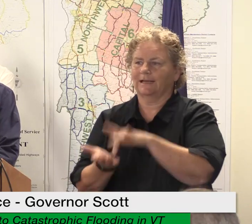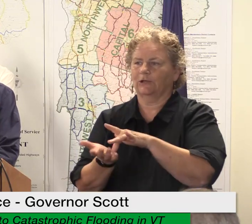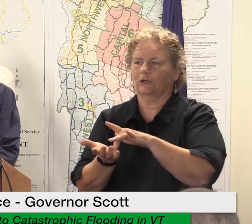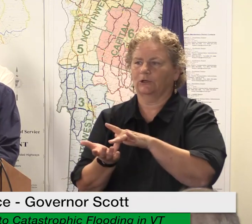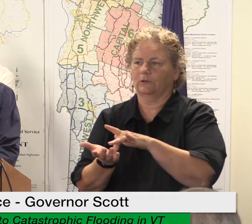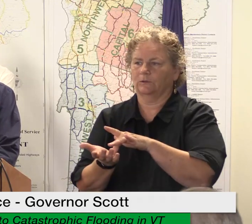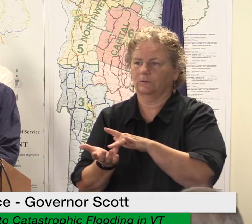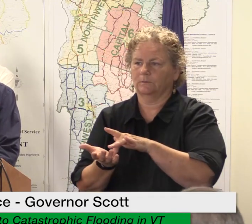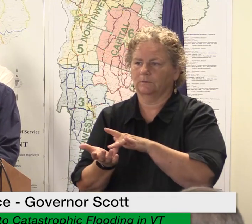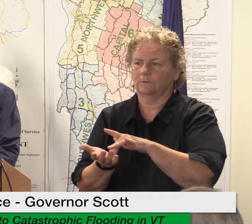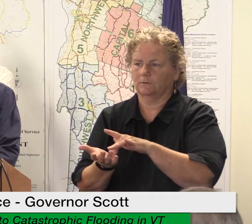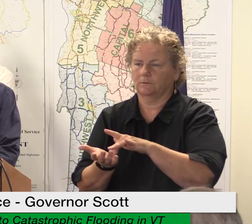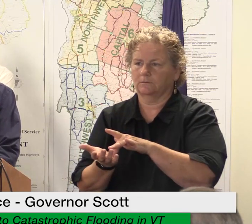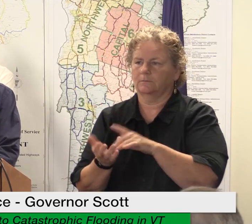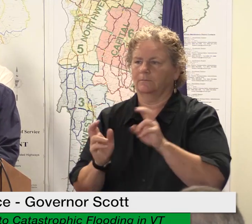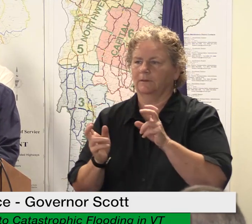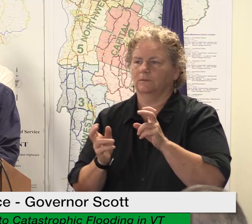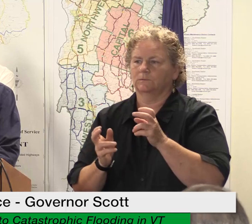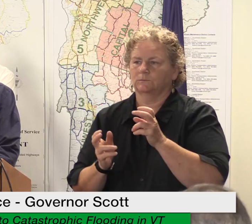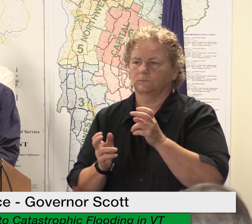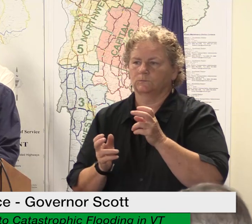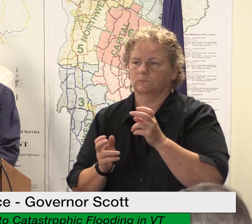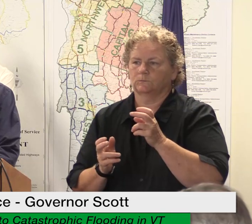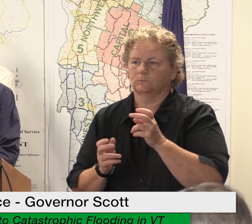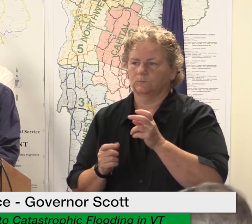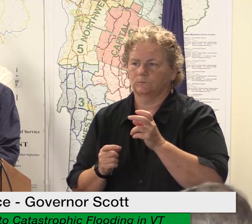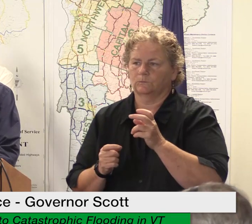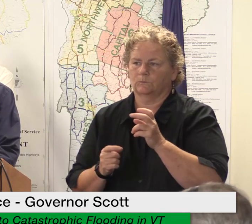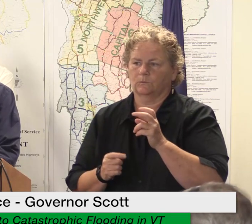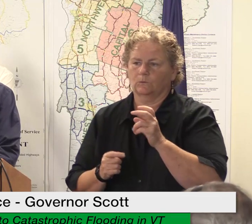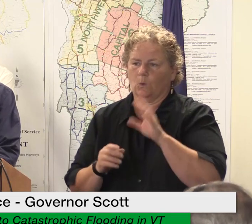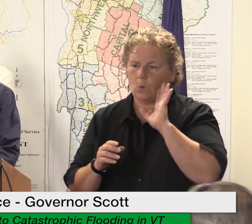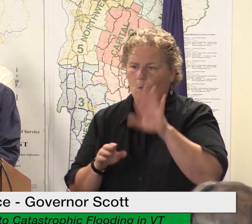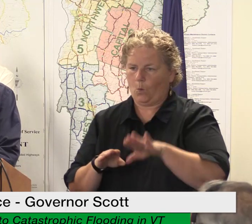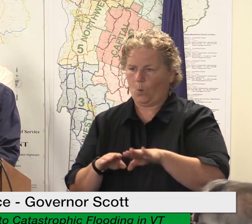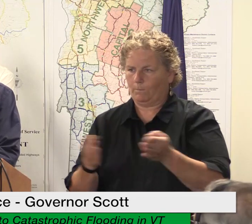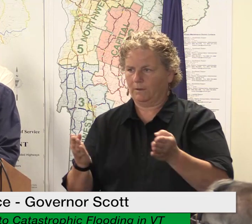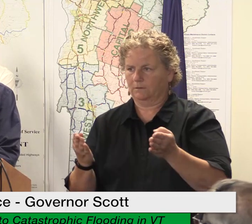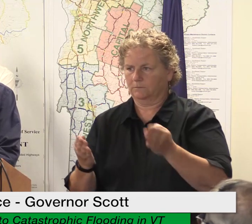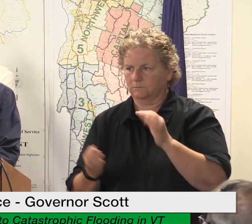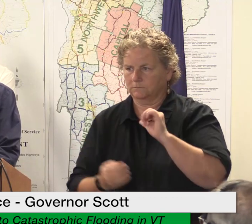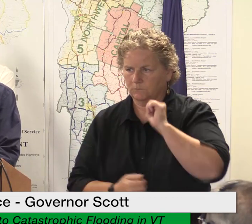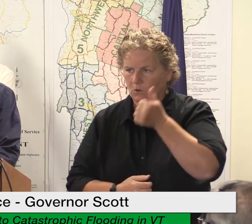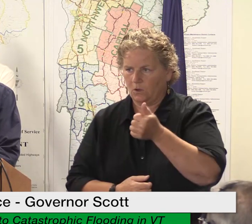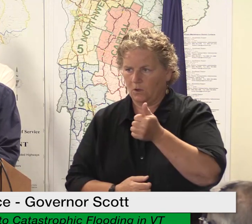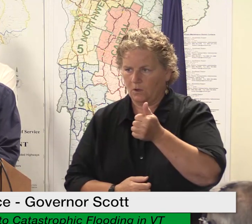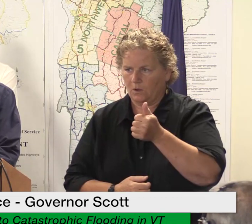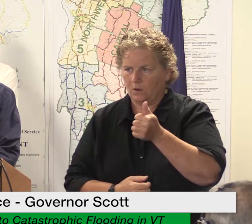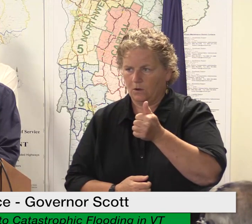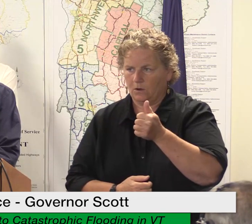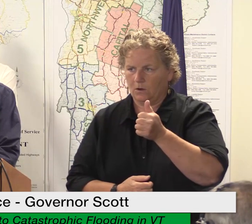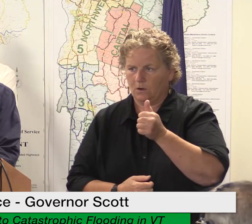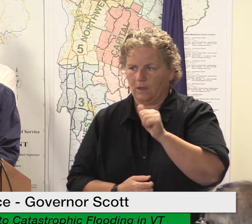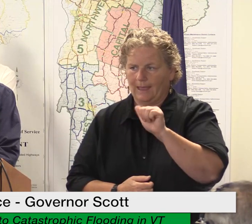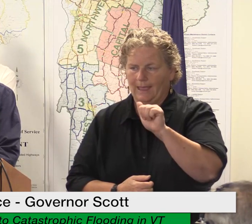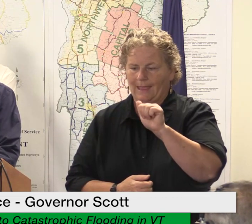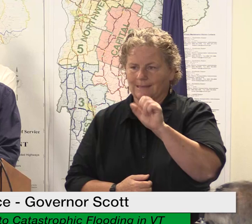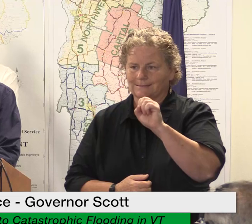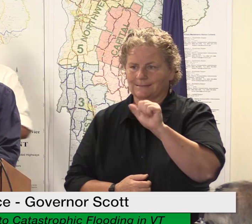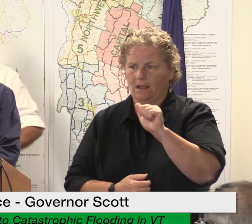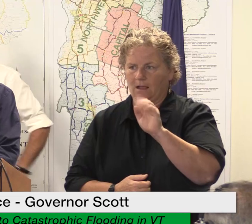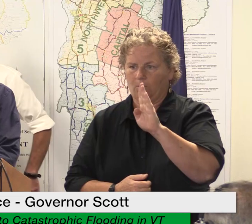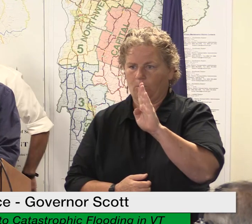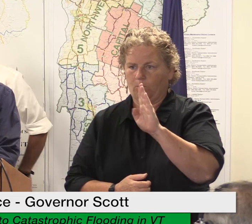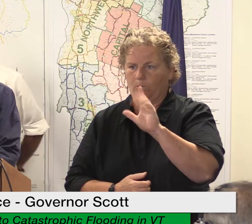tomorrow uh one is in rutland at uh asa bluma building uh 88 merchant road in rutland